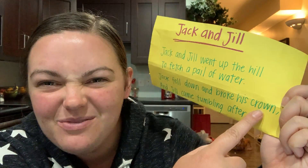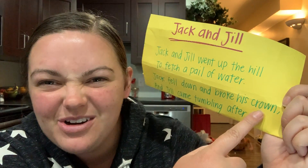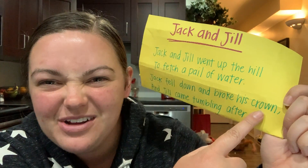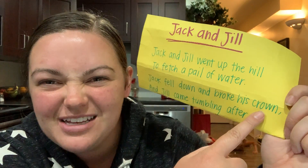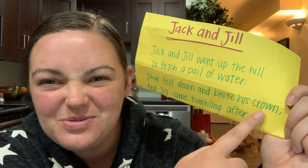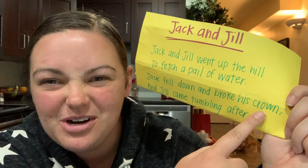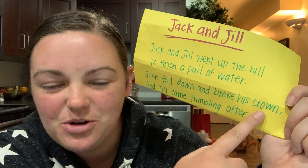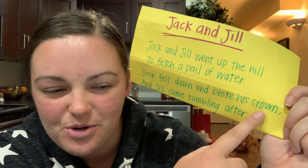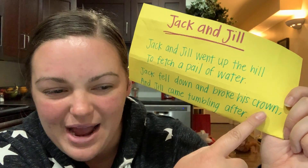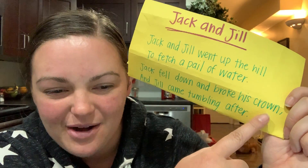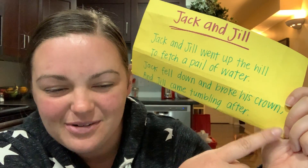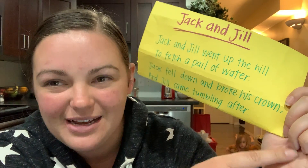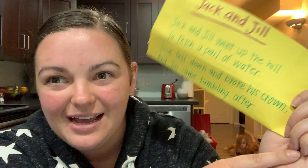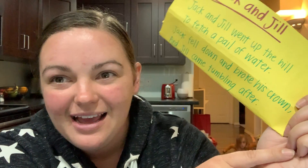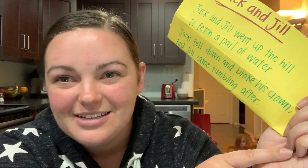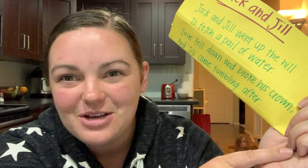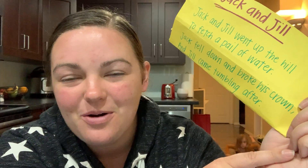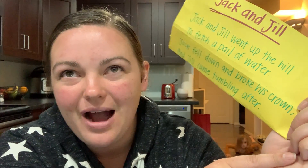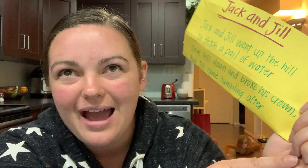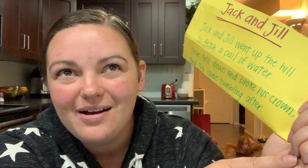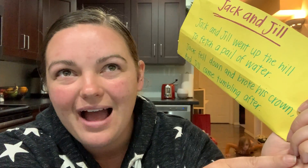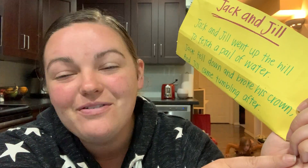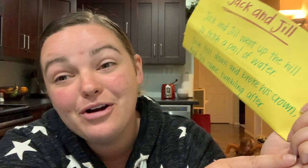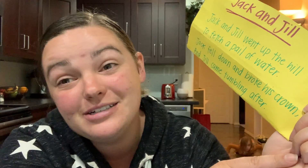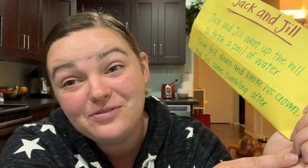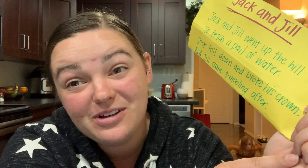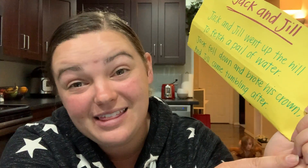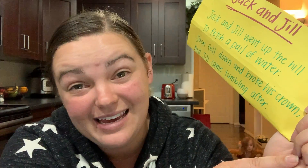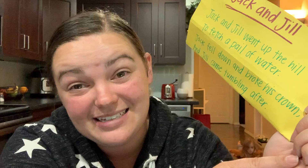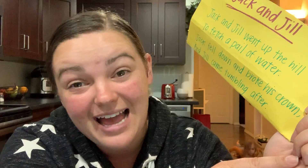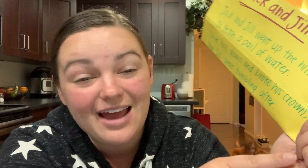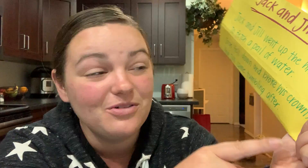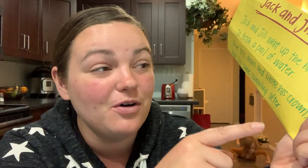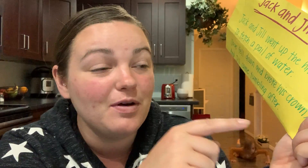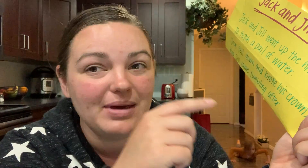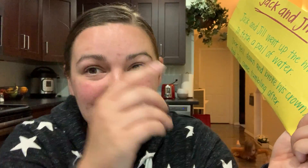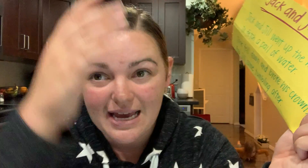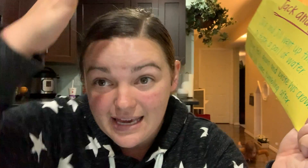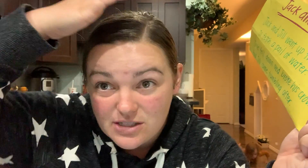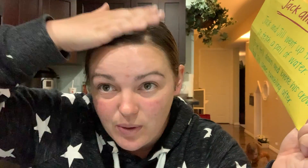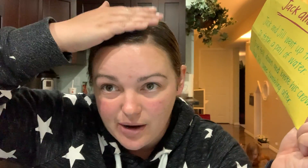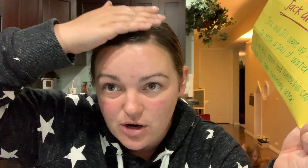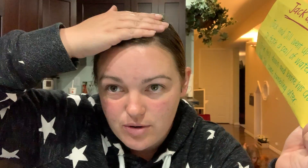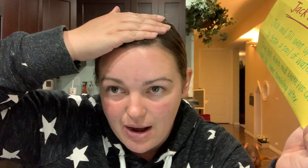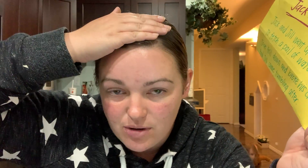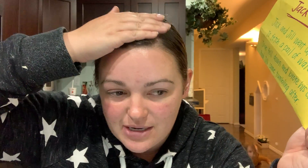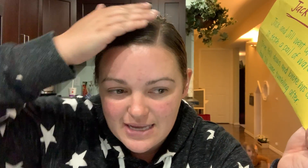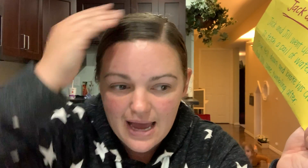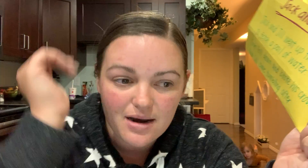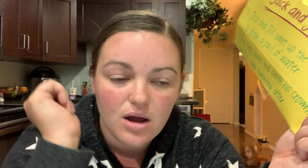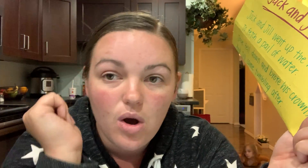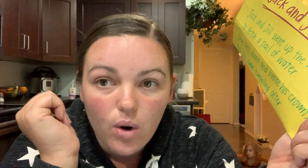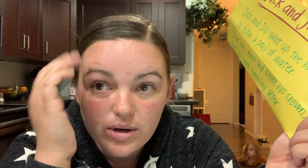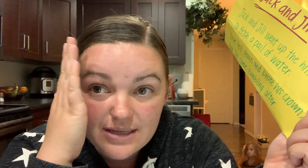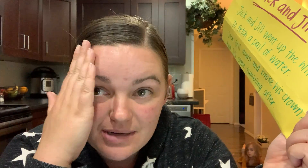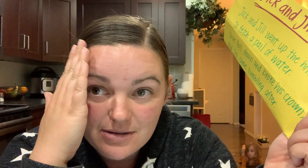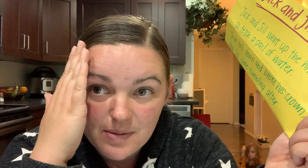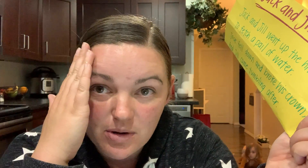I'm wondering this word crown. So I've heard different things. I don't know if it means like he's wearing a crown on his head, or sometimes people